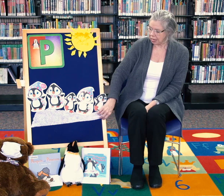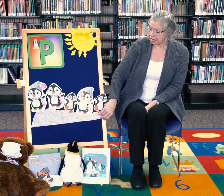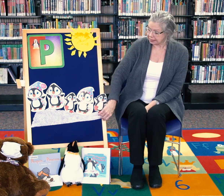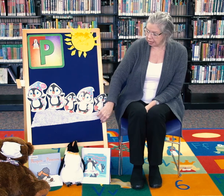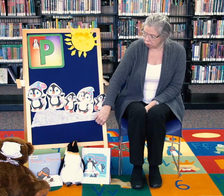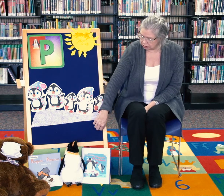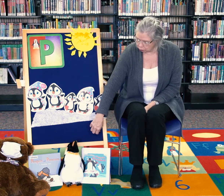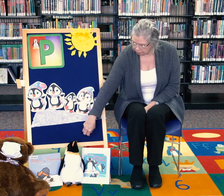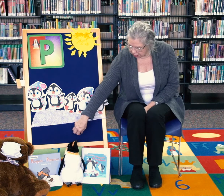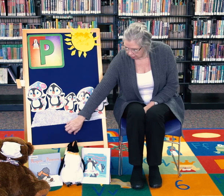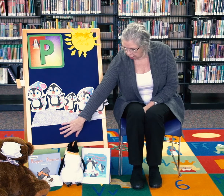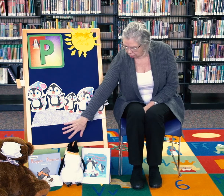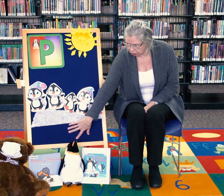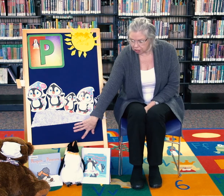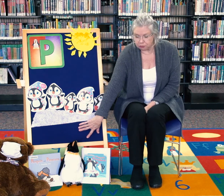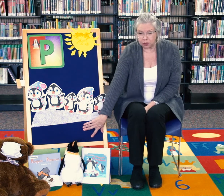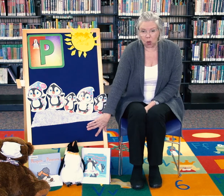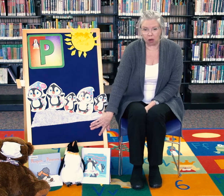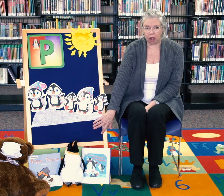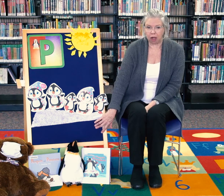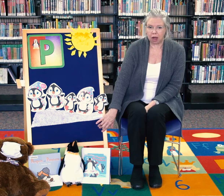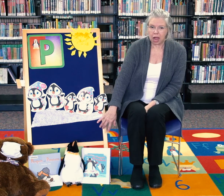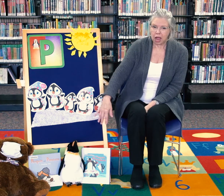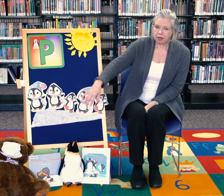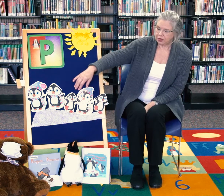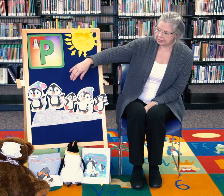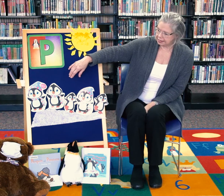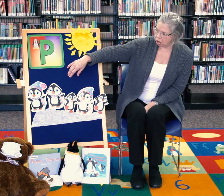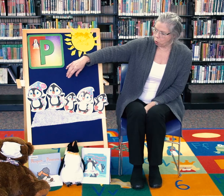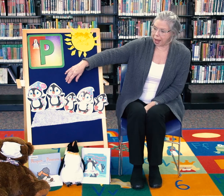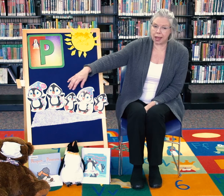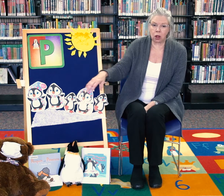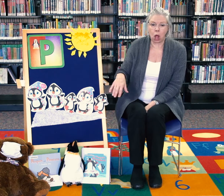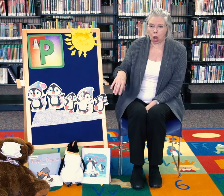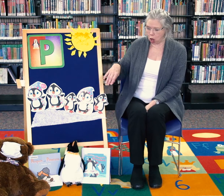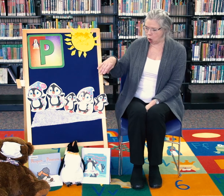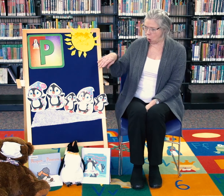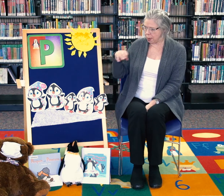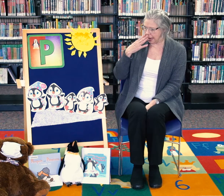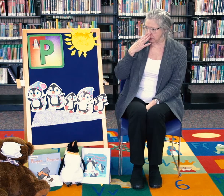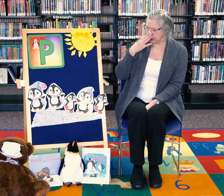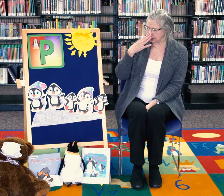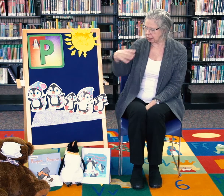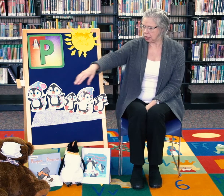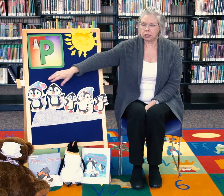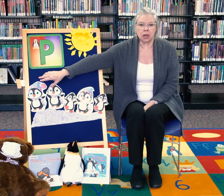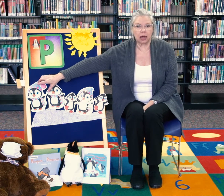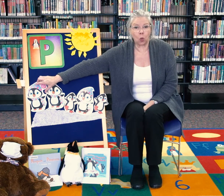Some were swimming on the ocean floor. They saw a whale. Oh my goodness. Not a